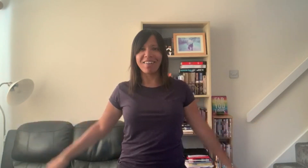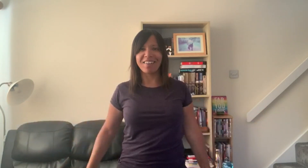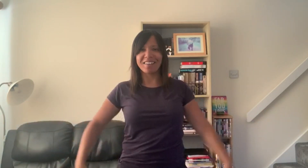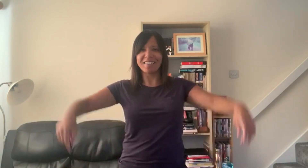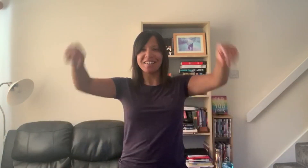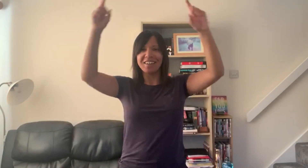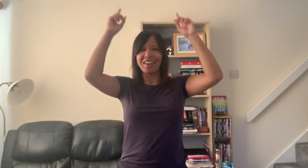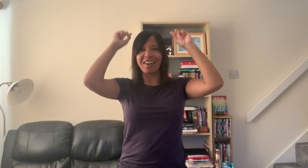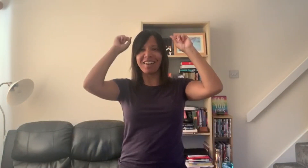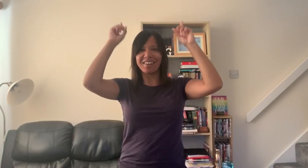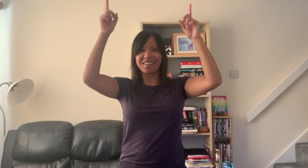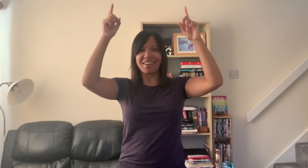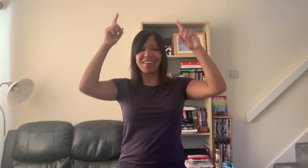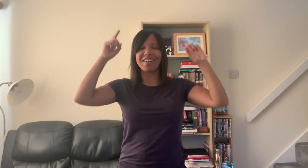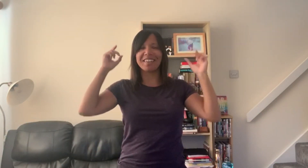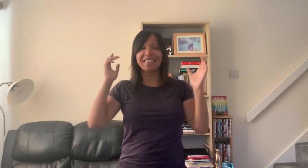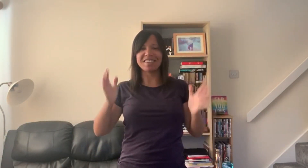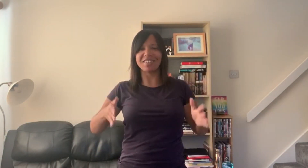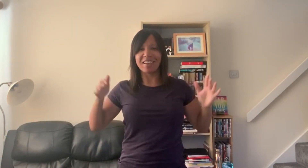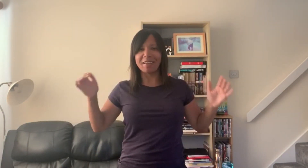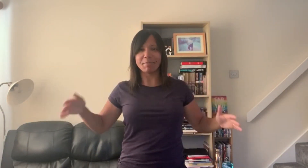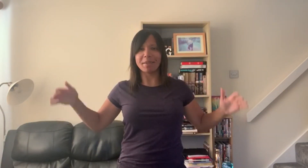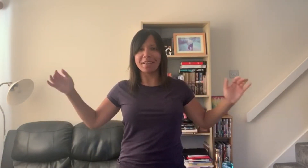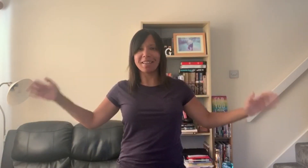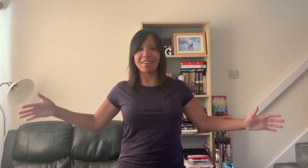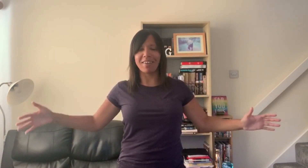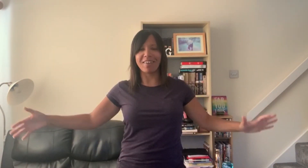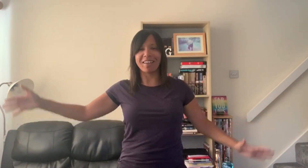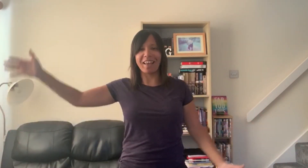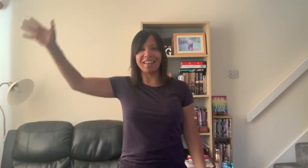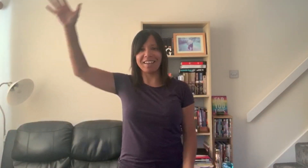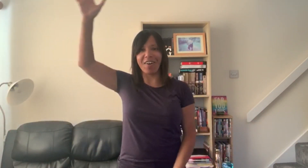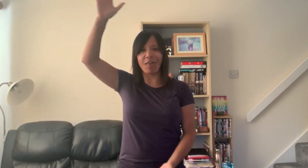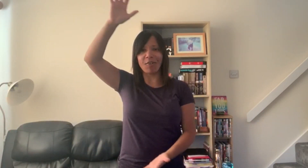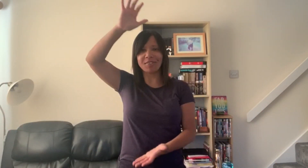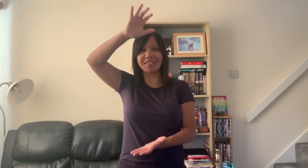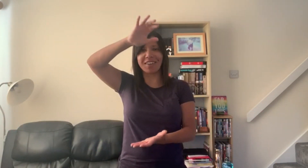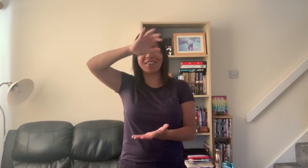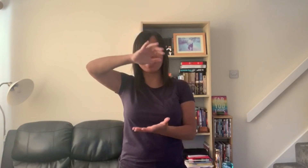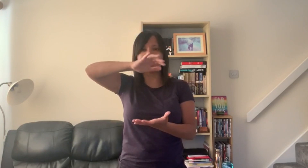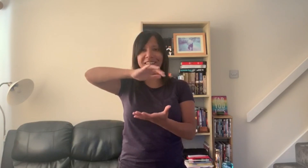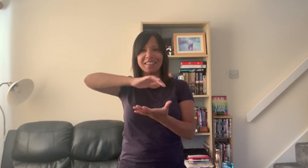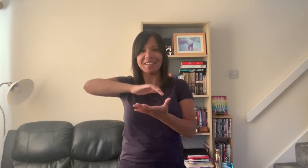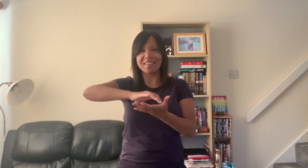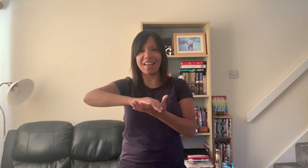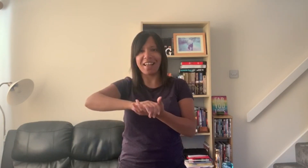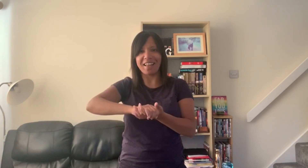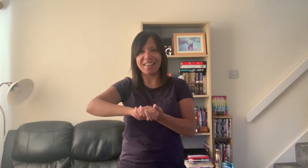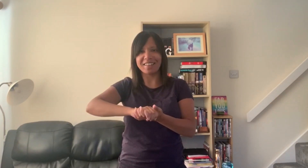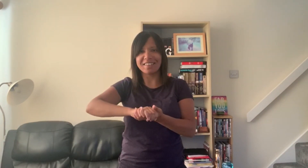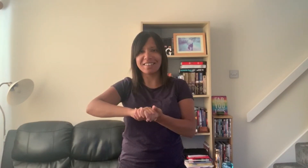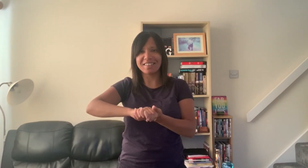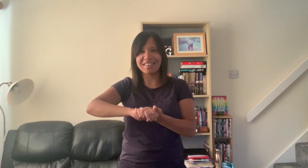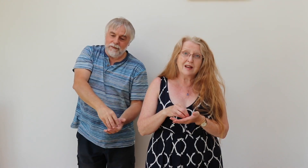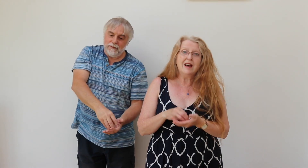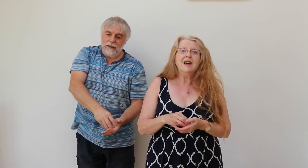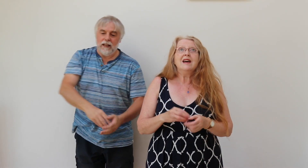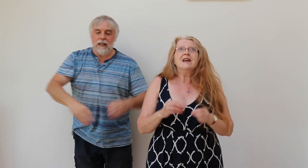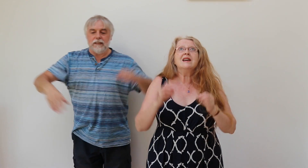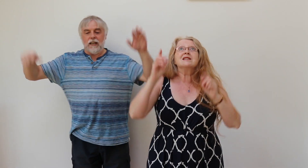Our God is a great big God And He holds us in His hands He's